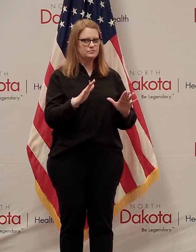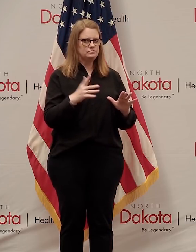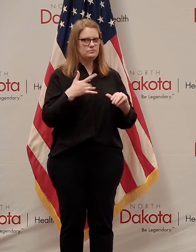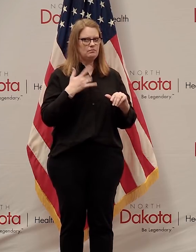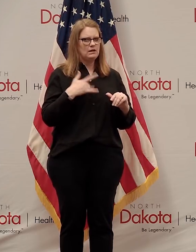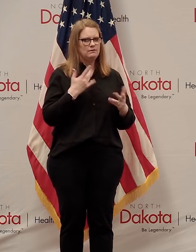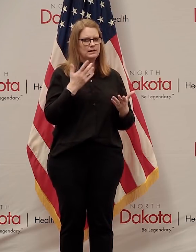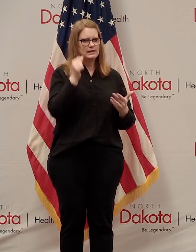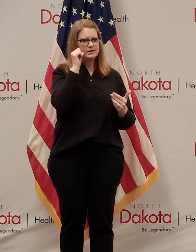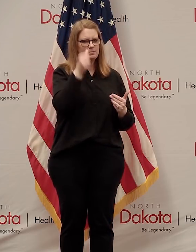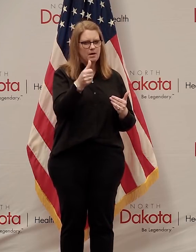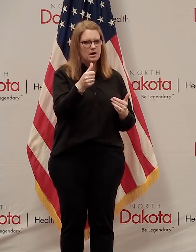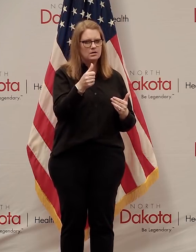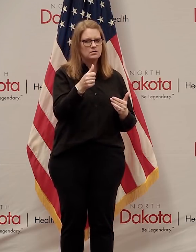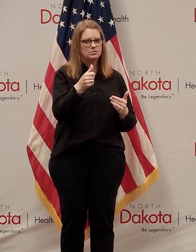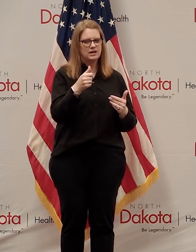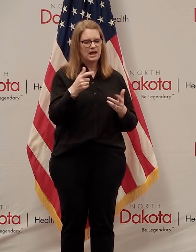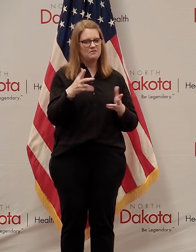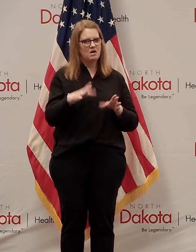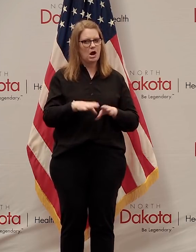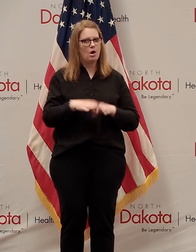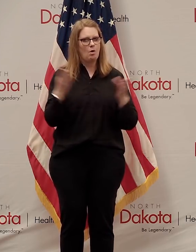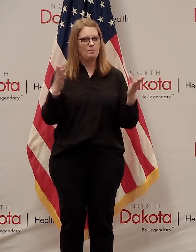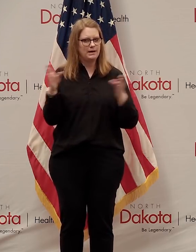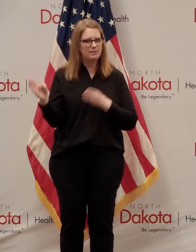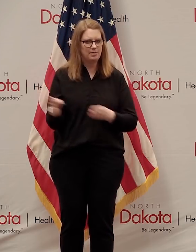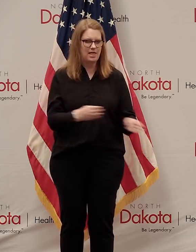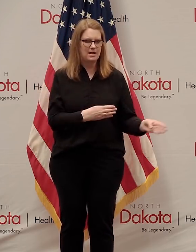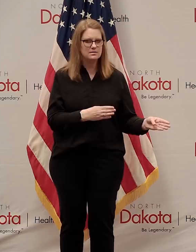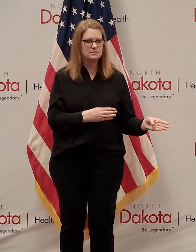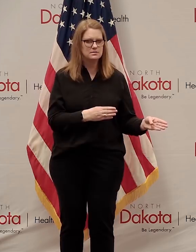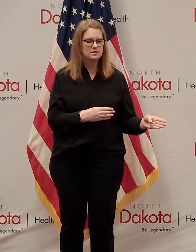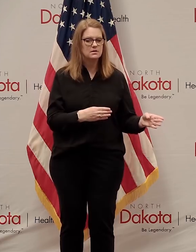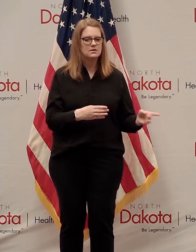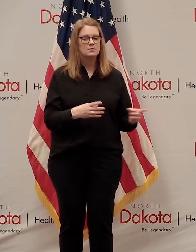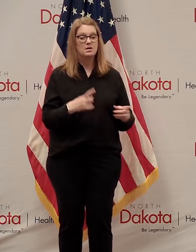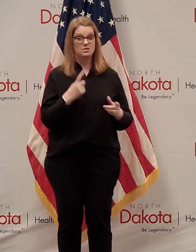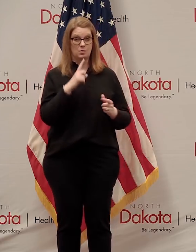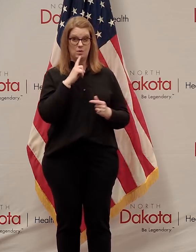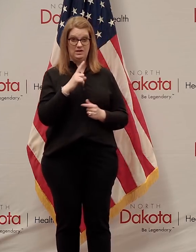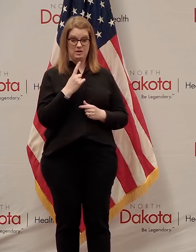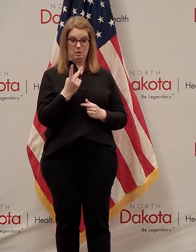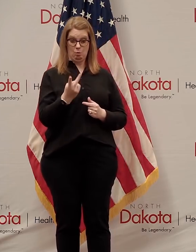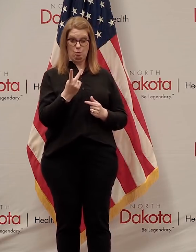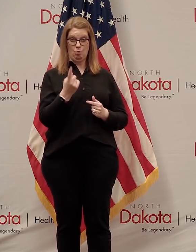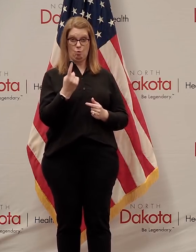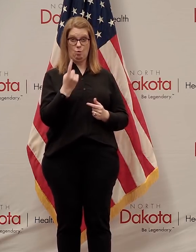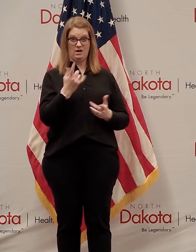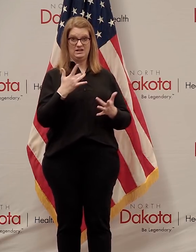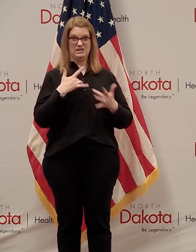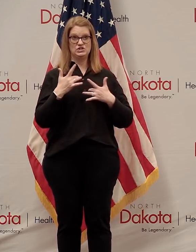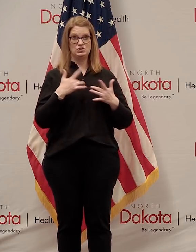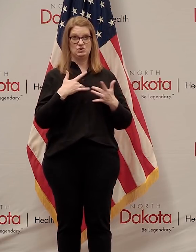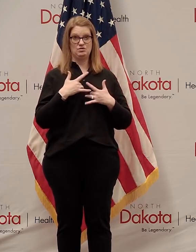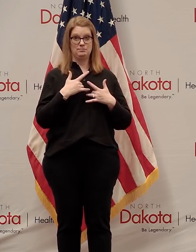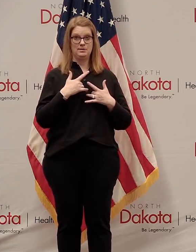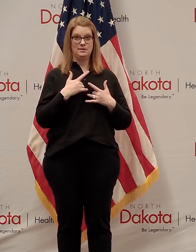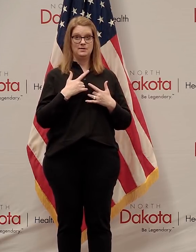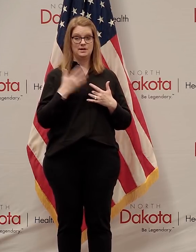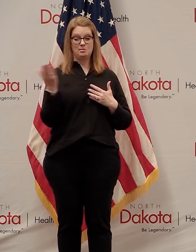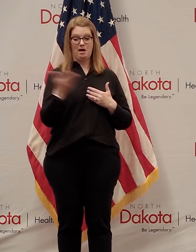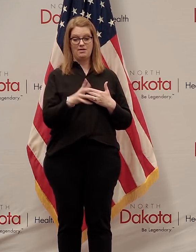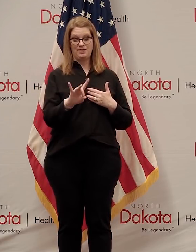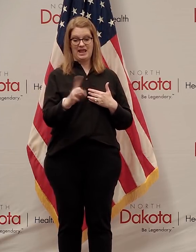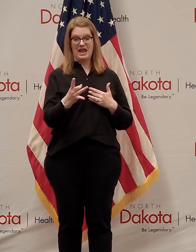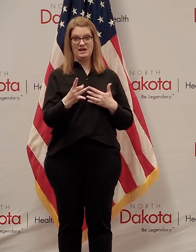tomorrow we're going to have our reopening plans that we can share here in shape, but if I've got one concern on our eight-point checklist, it's, you know, protecting